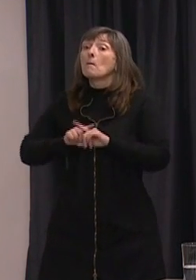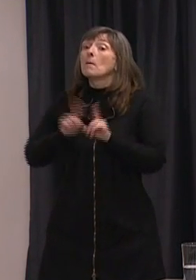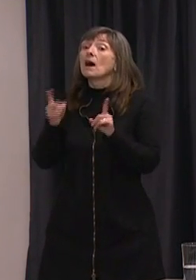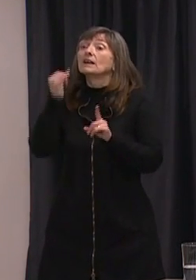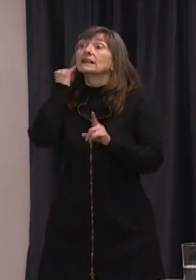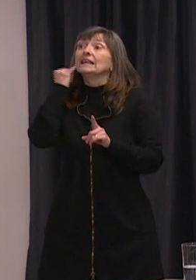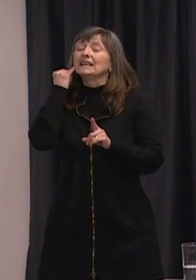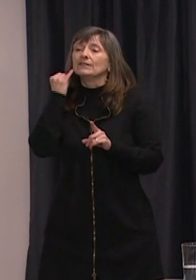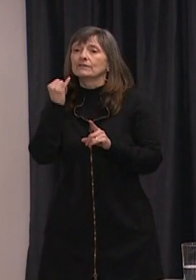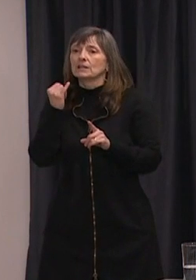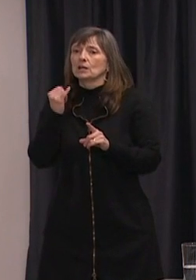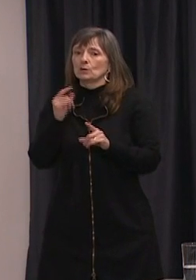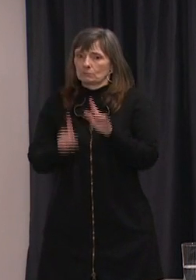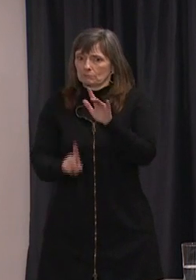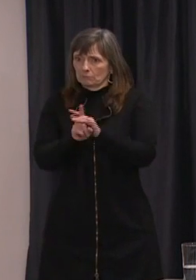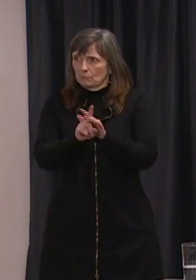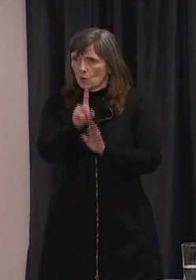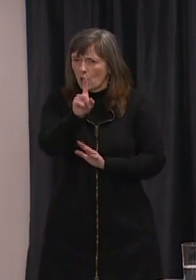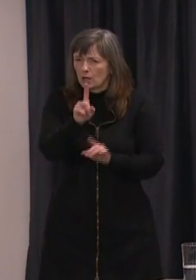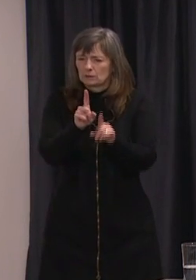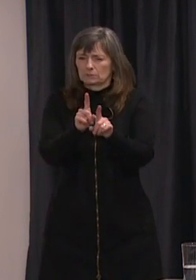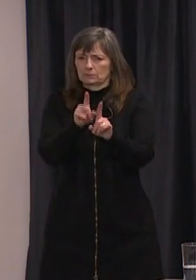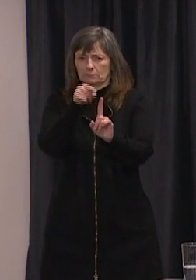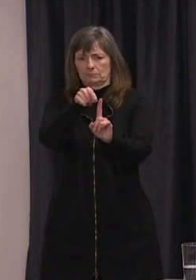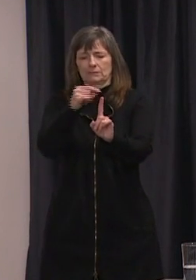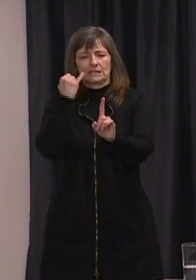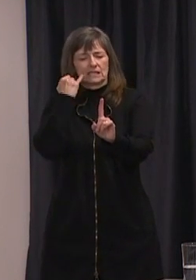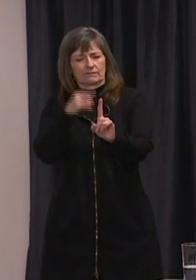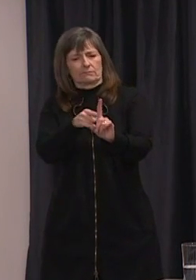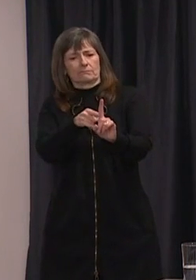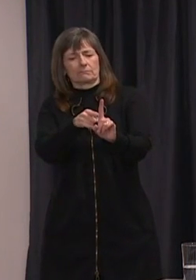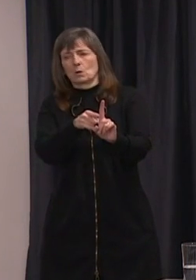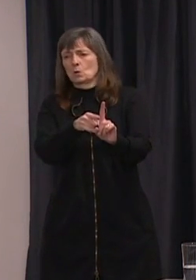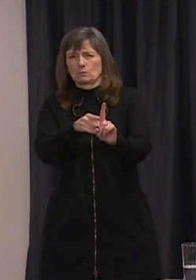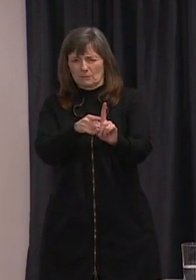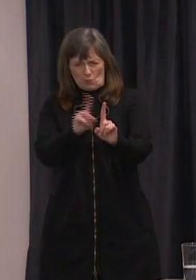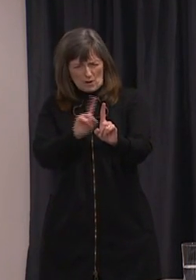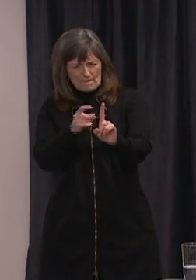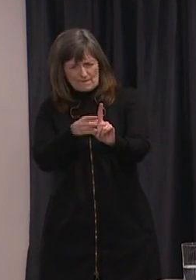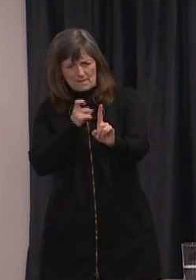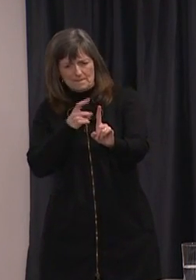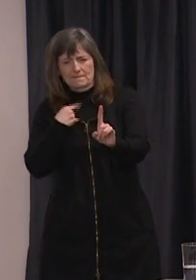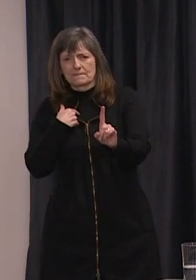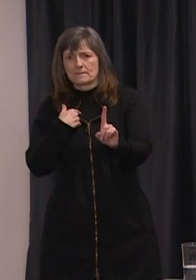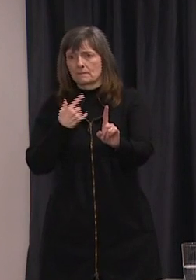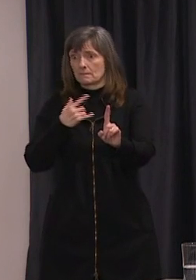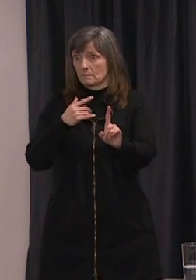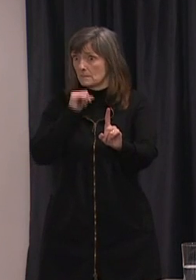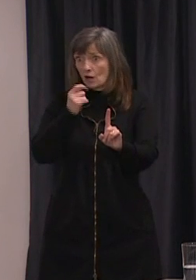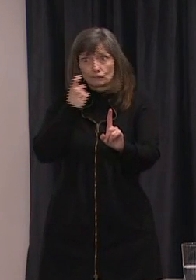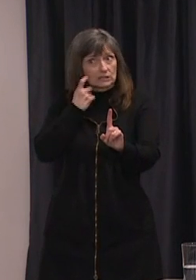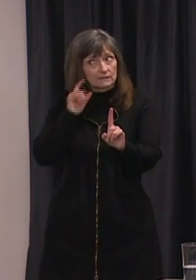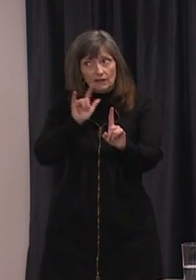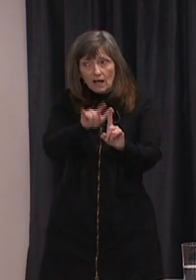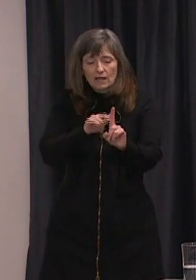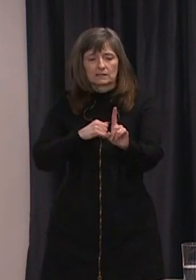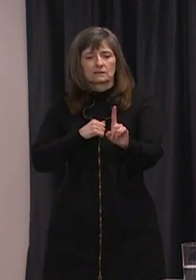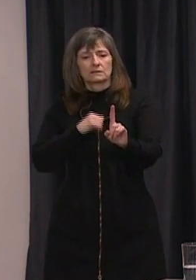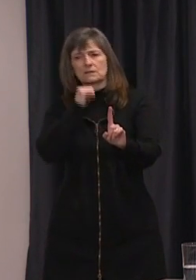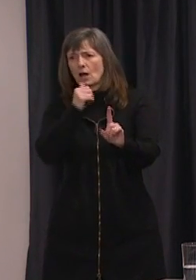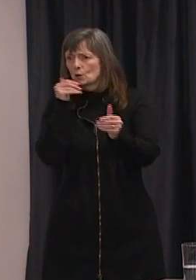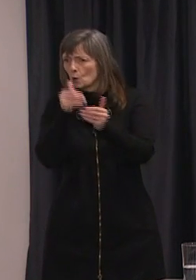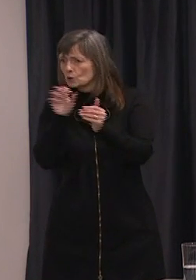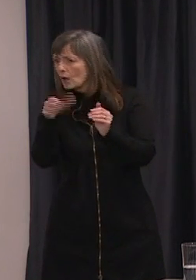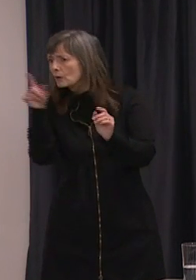not able to trace back to either travel or contact, that would be concerning for us certainly. But there are other